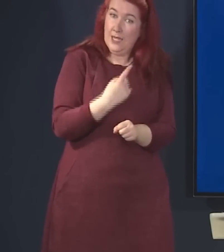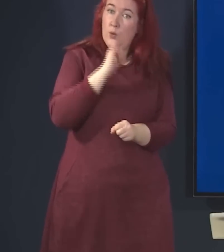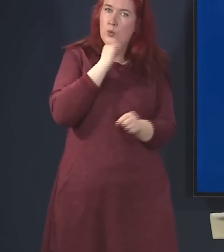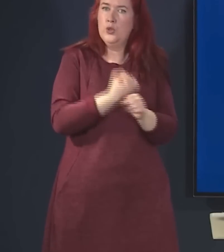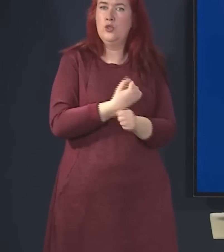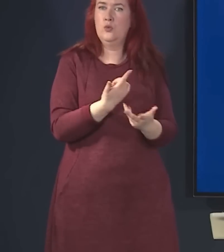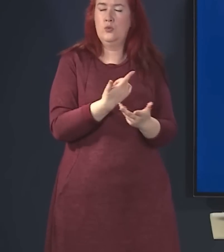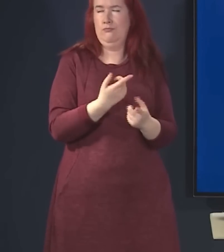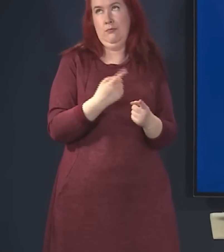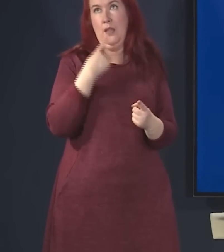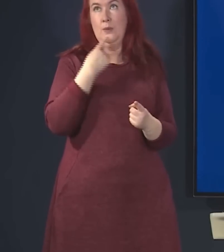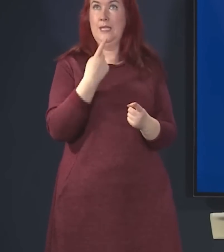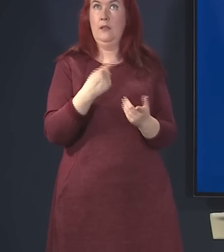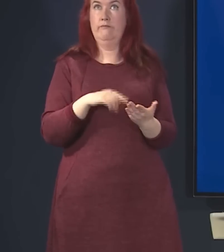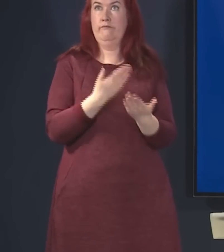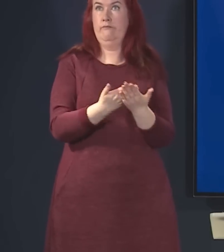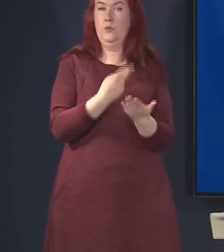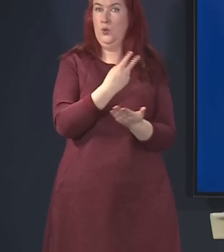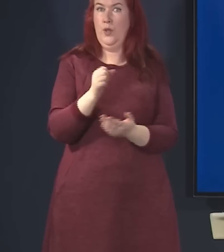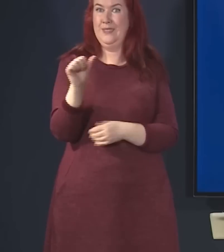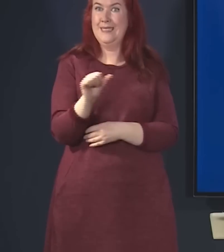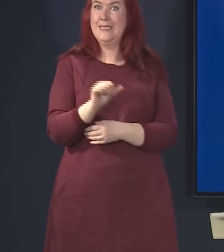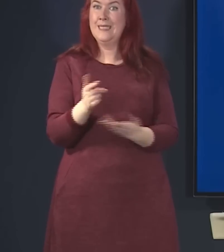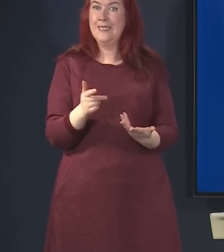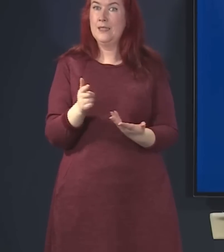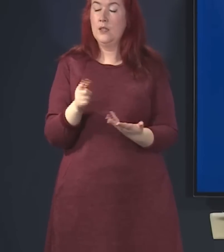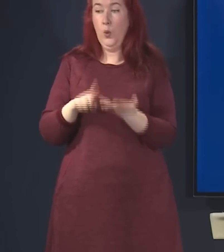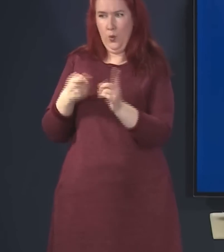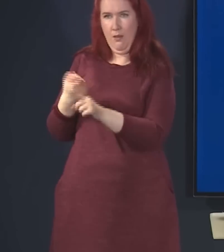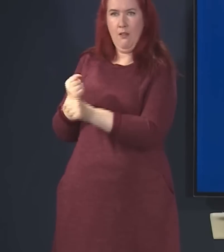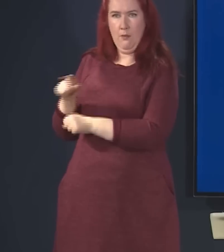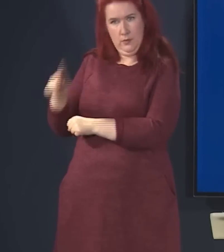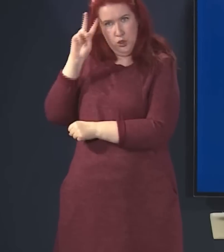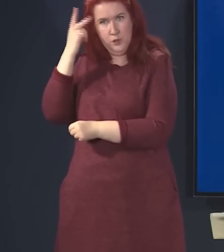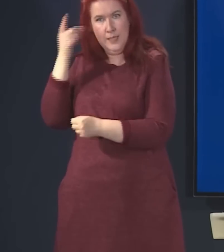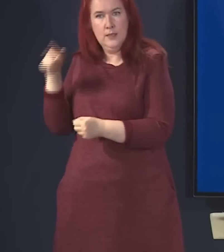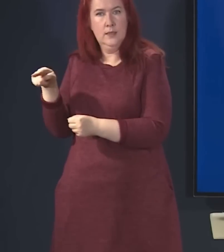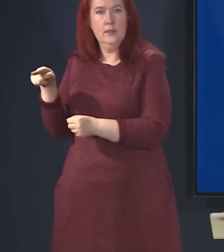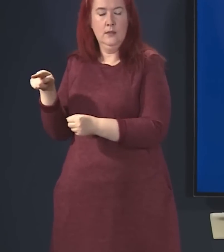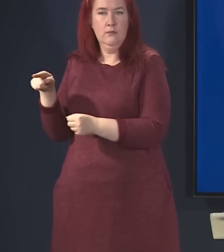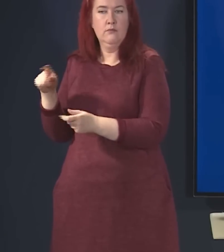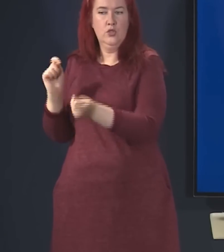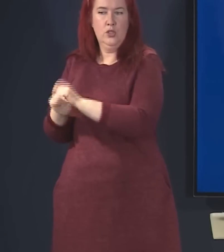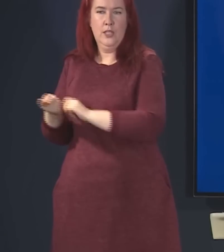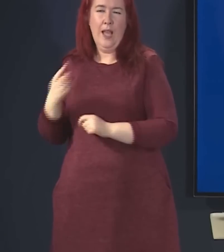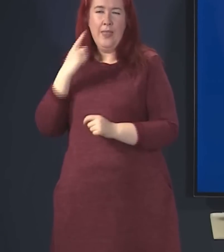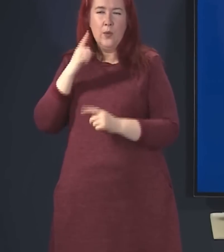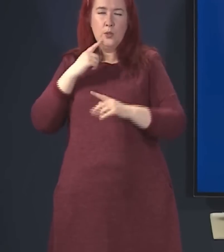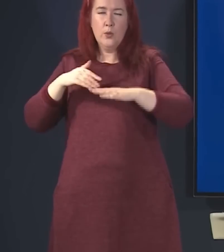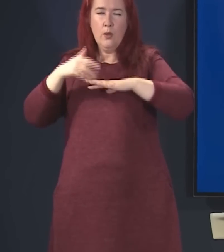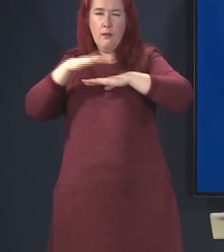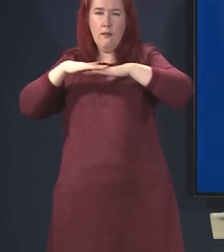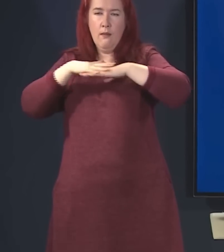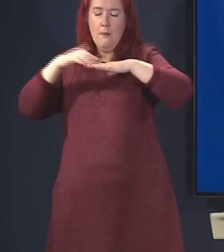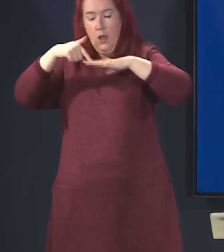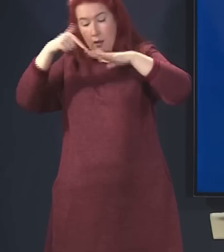I think as far back as 2016. So, you know, I do think some of these arguments, when you scratch the surface of them, and